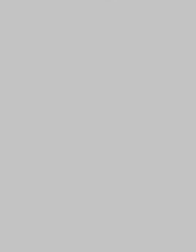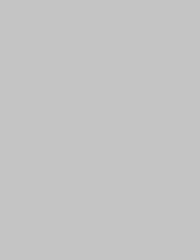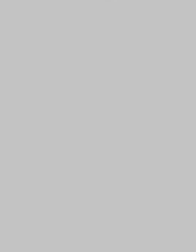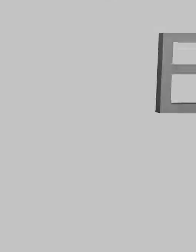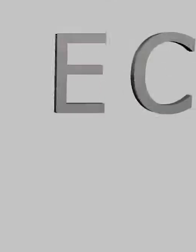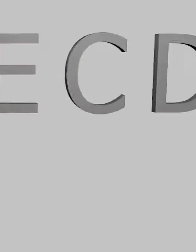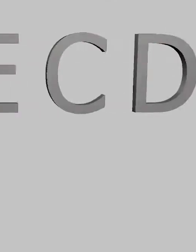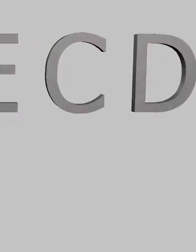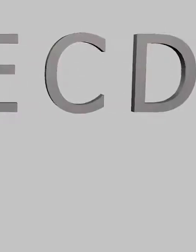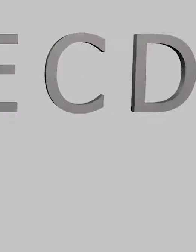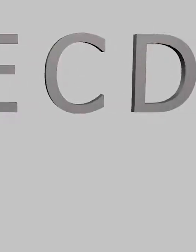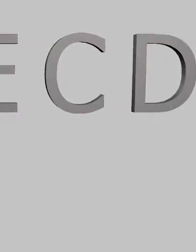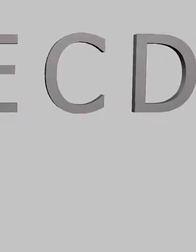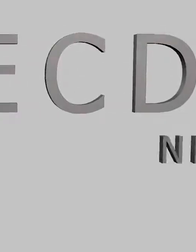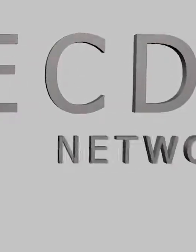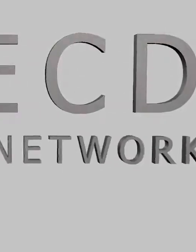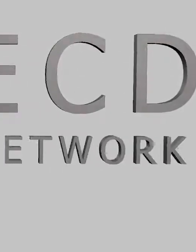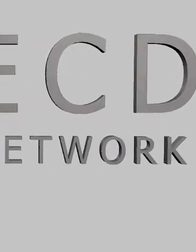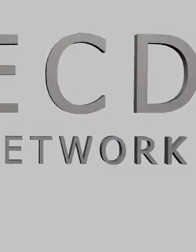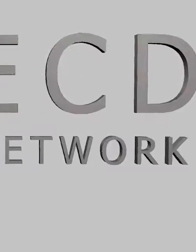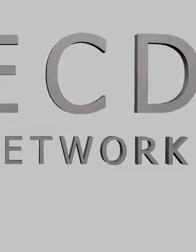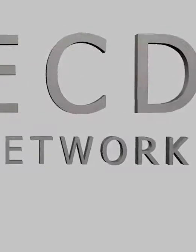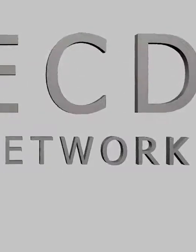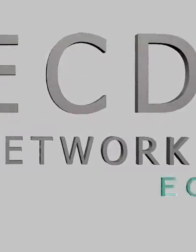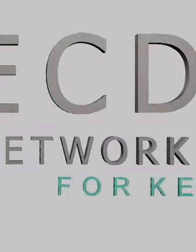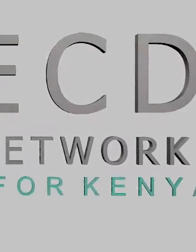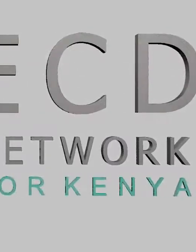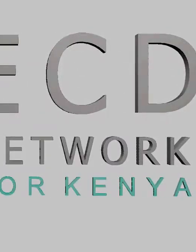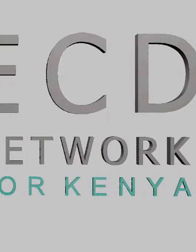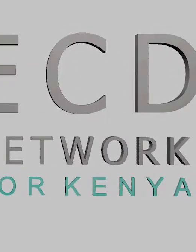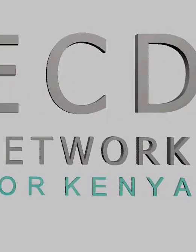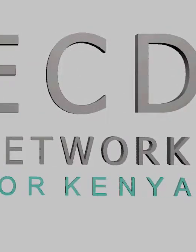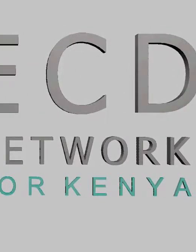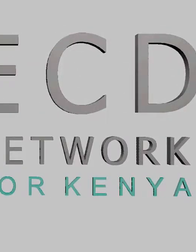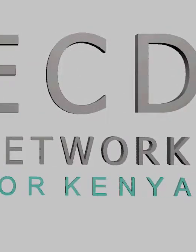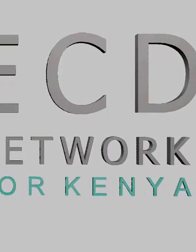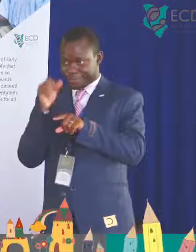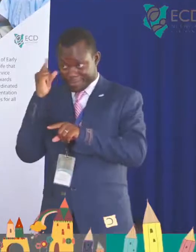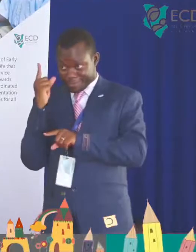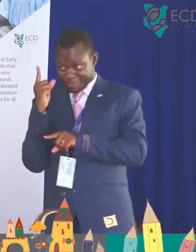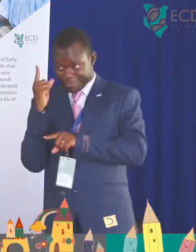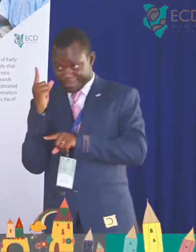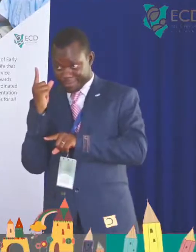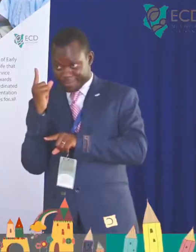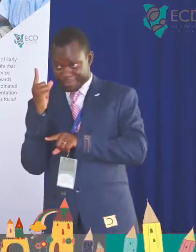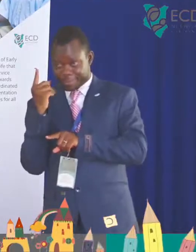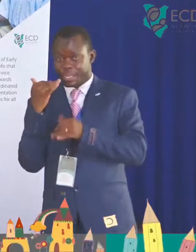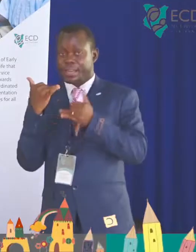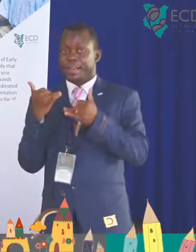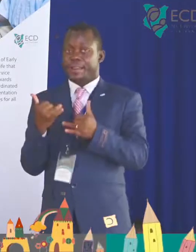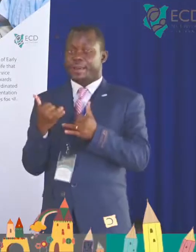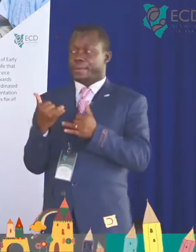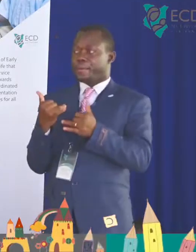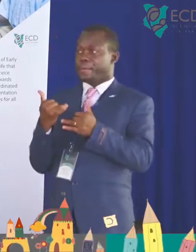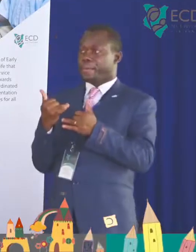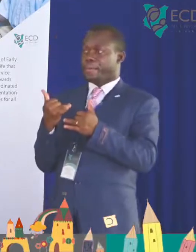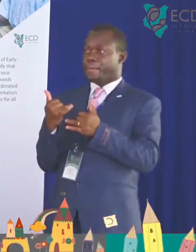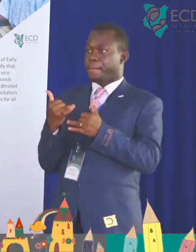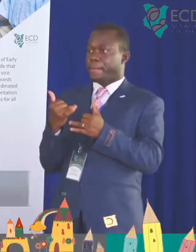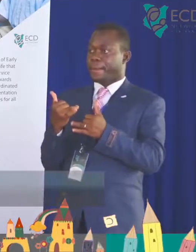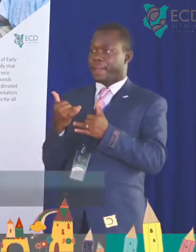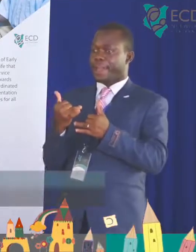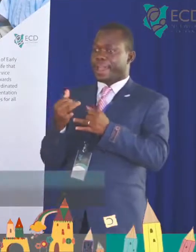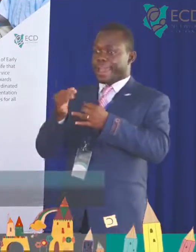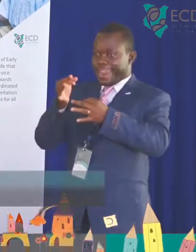It is important that the voice of the child that is serving a sentence innocently is also